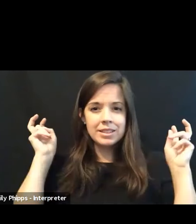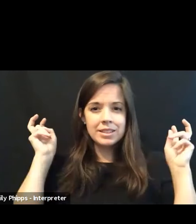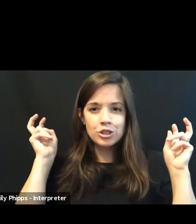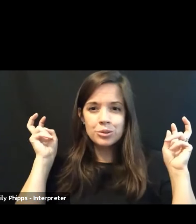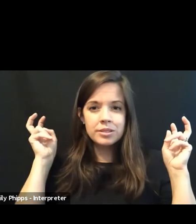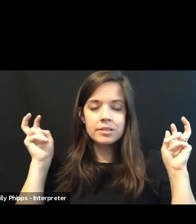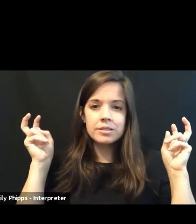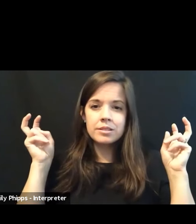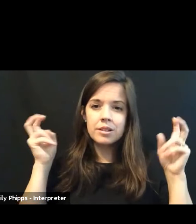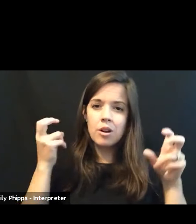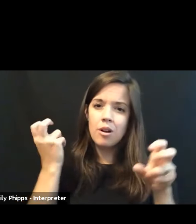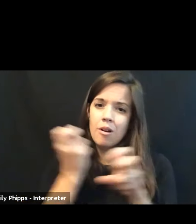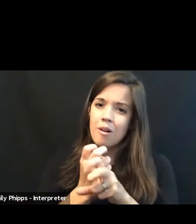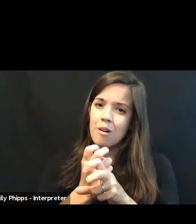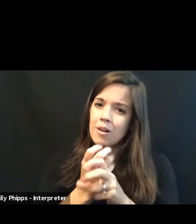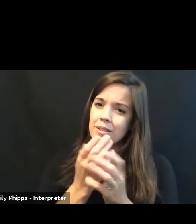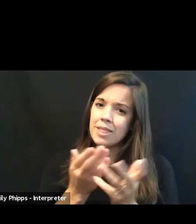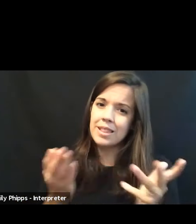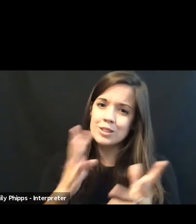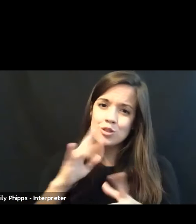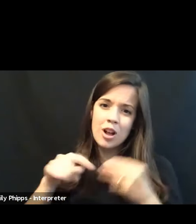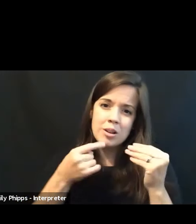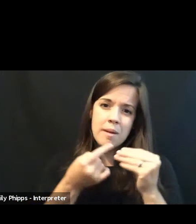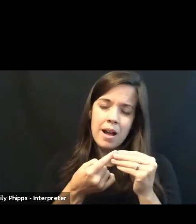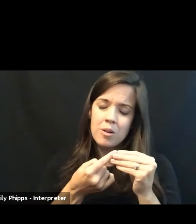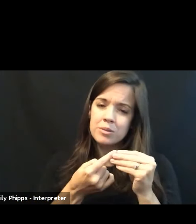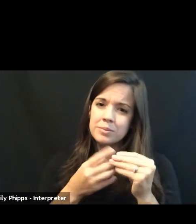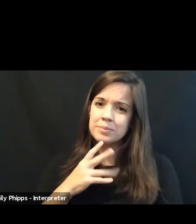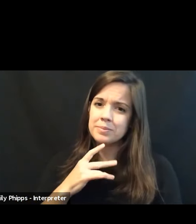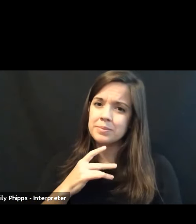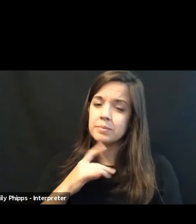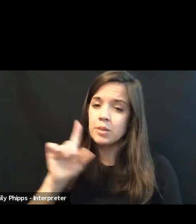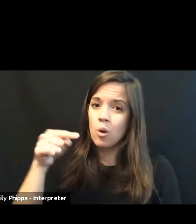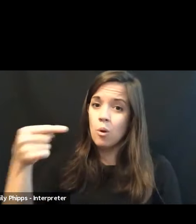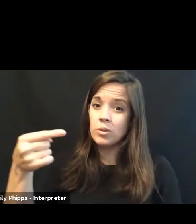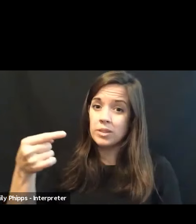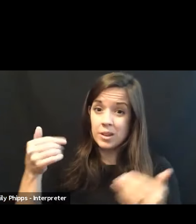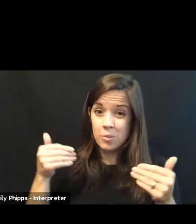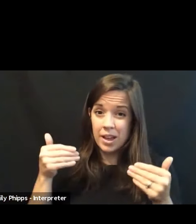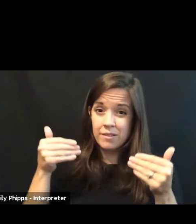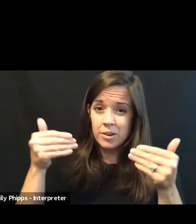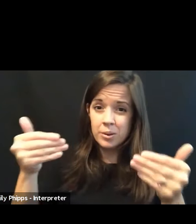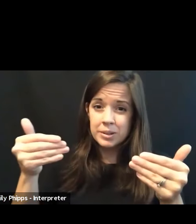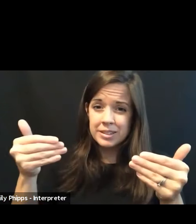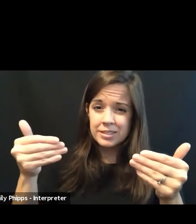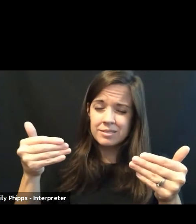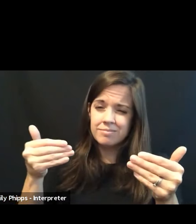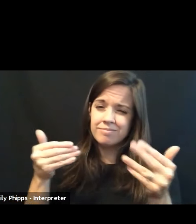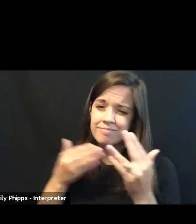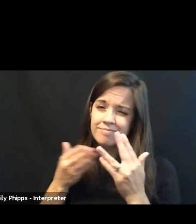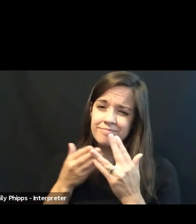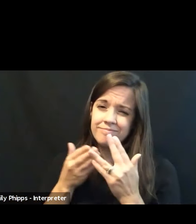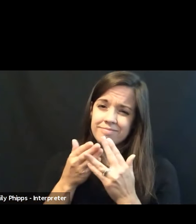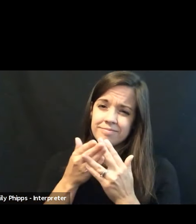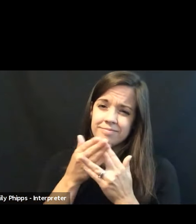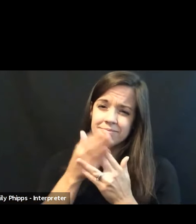hard issues to talk about, but the only way forward is to trudge through this. There's no way around it. There's